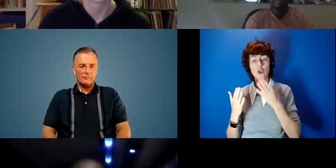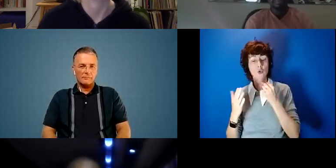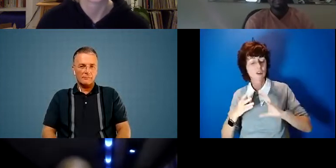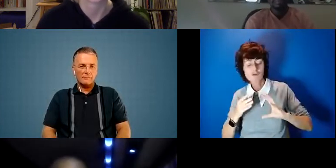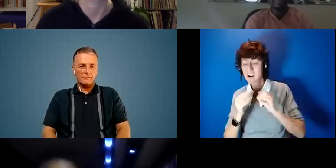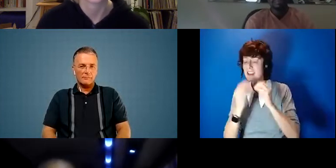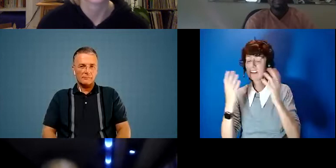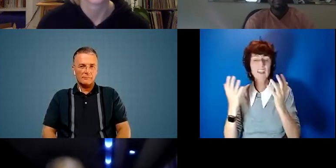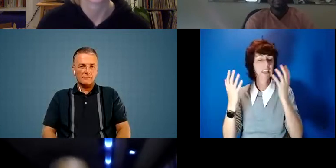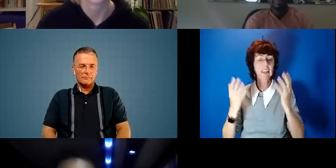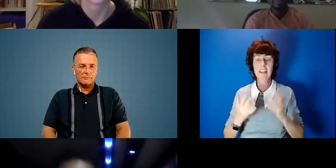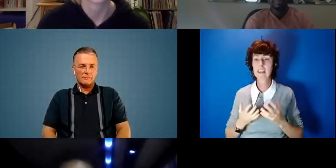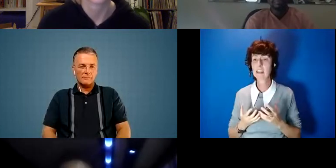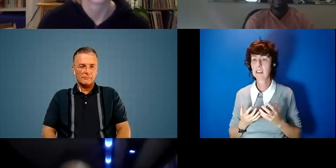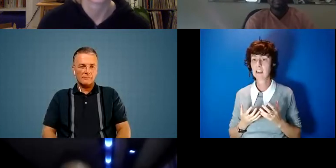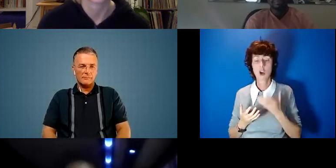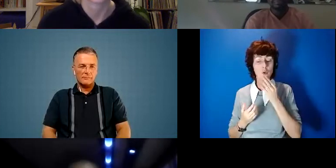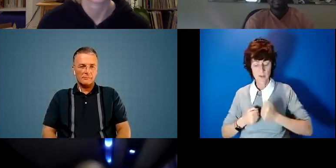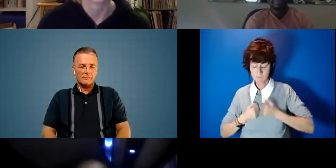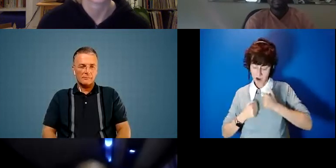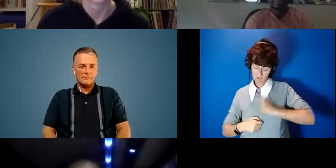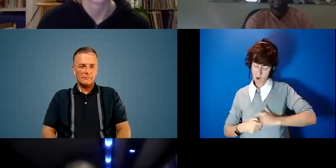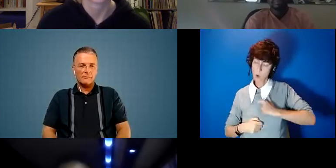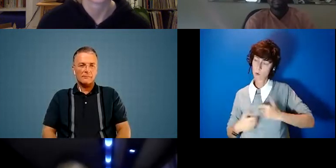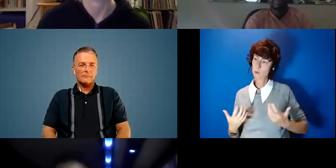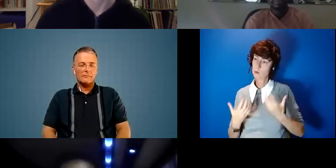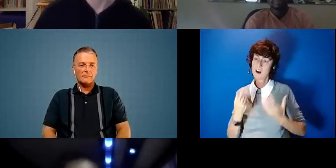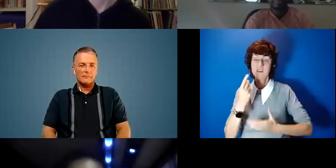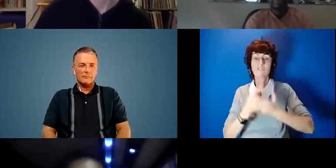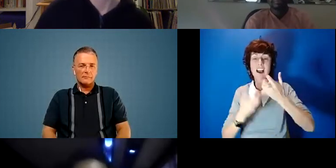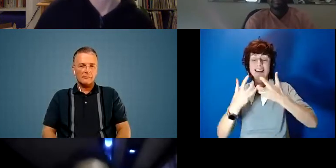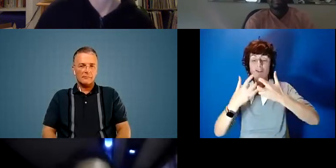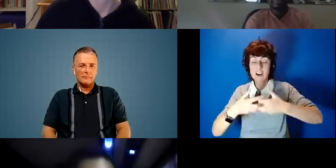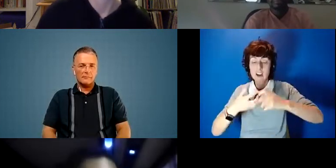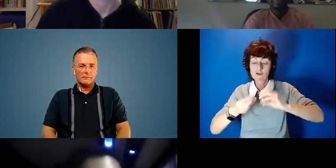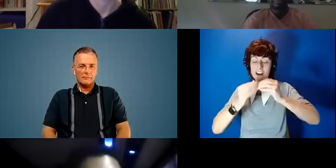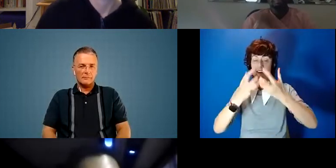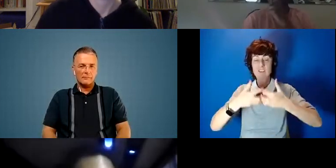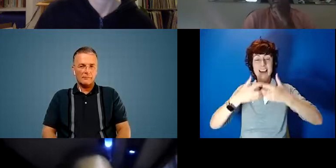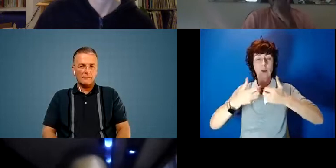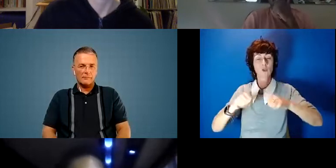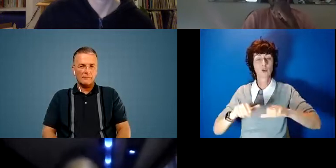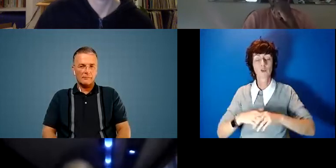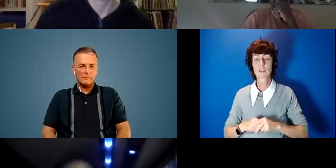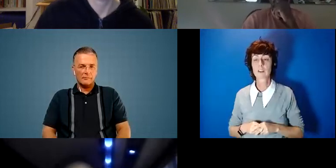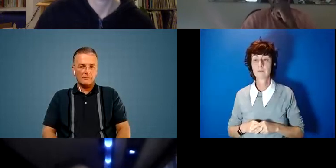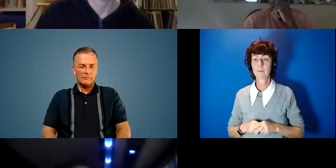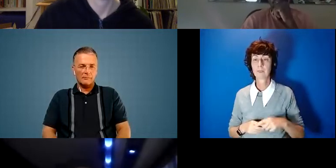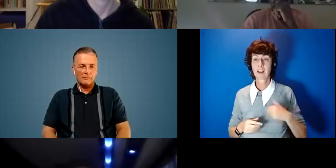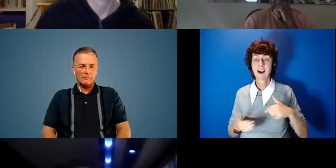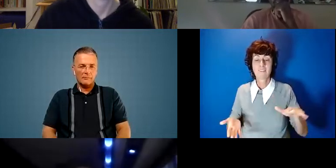through that using my role to find creative technical solutions and i've always enjoyed the